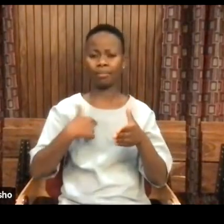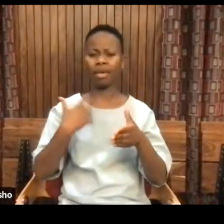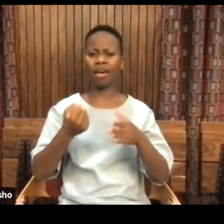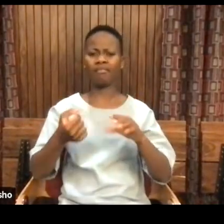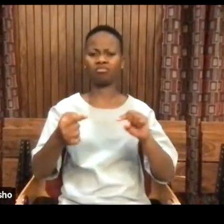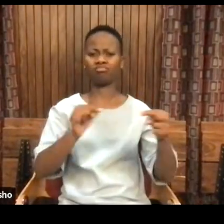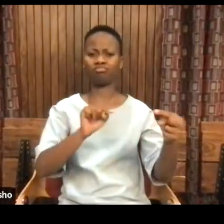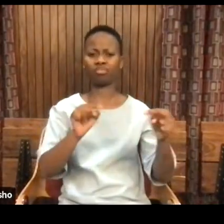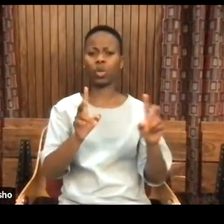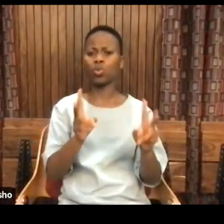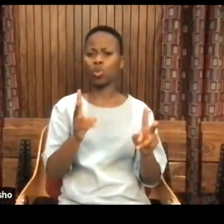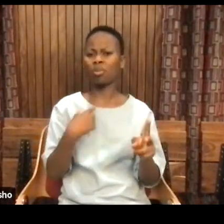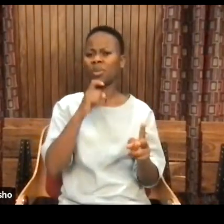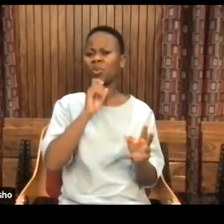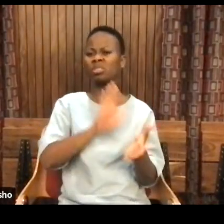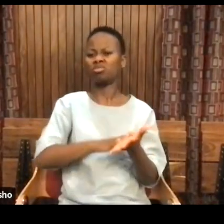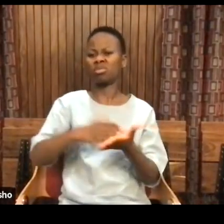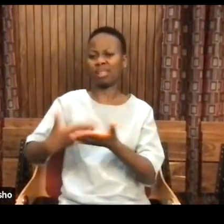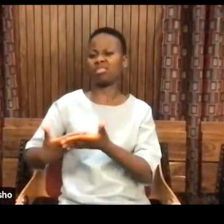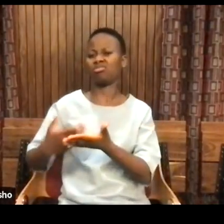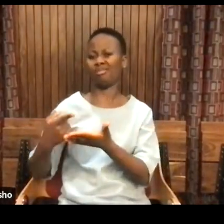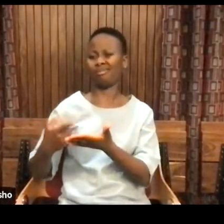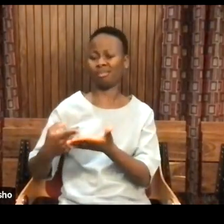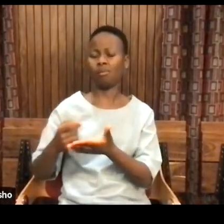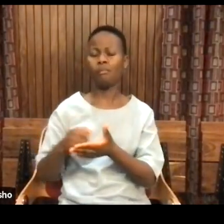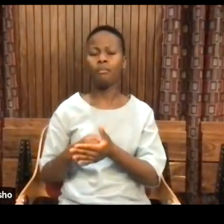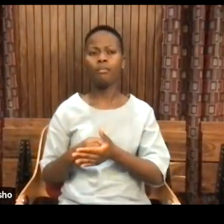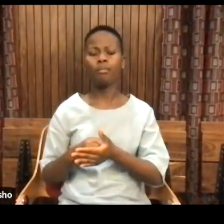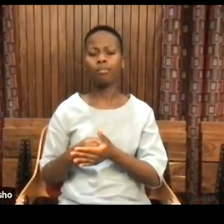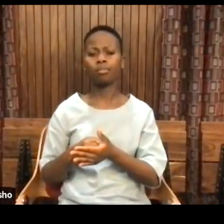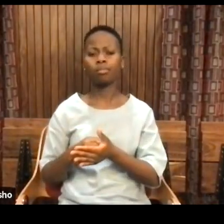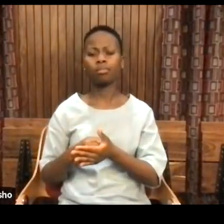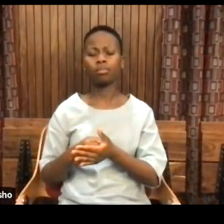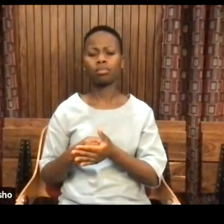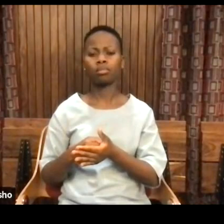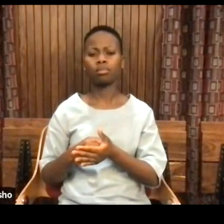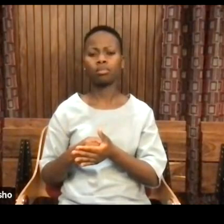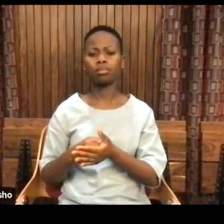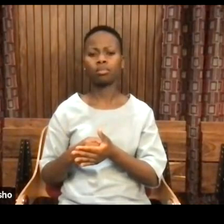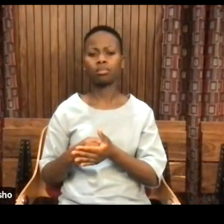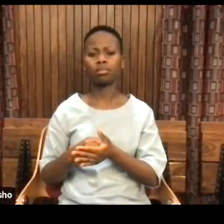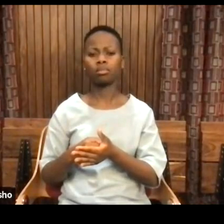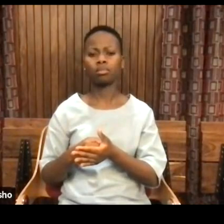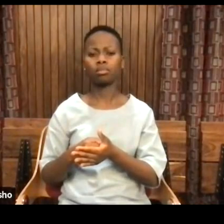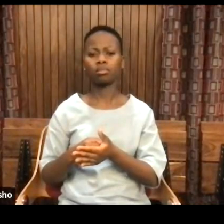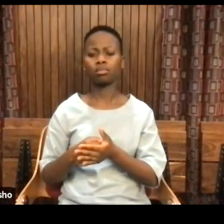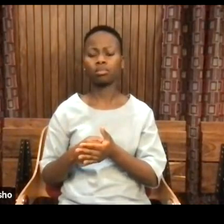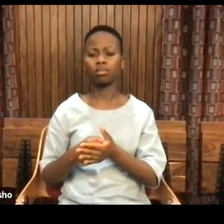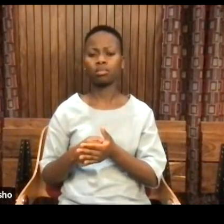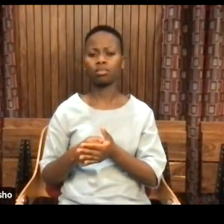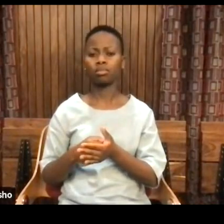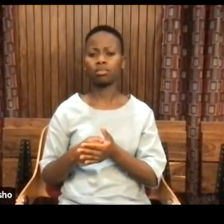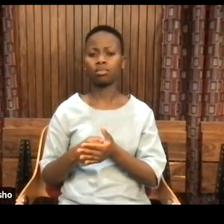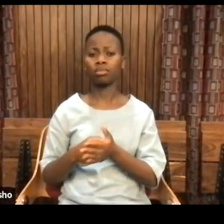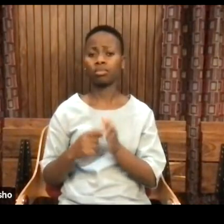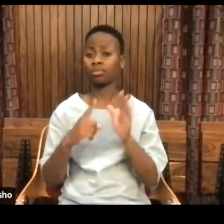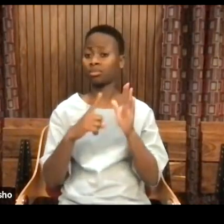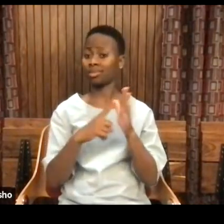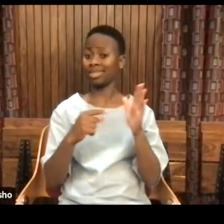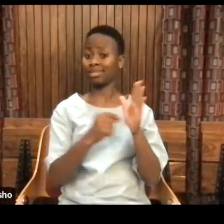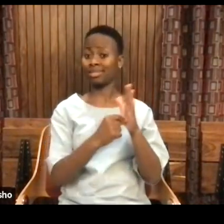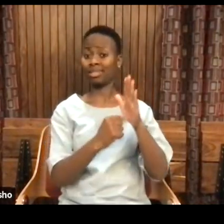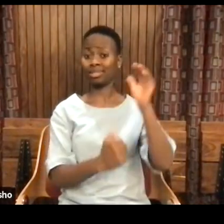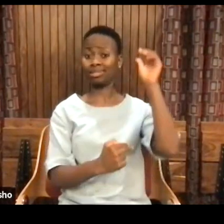use my translation from the Meru-Meta. And the date is from roughly